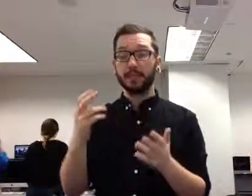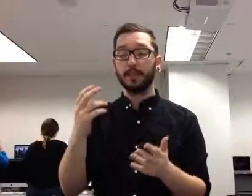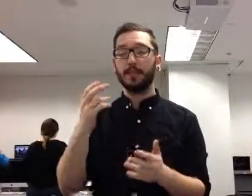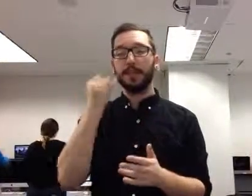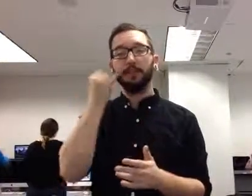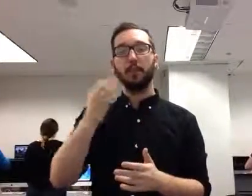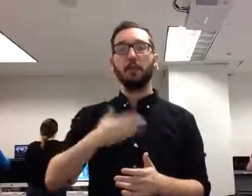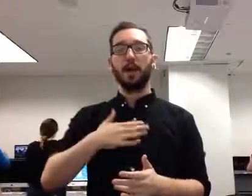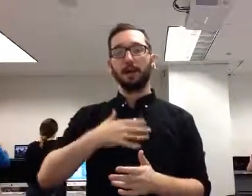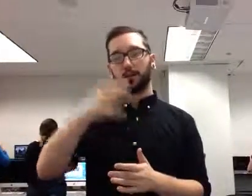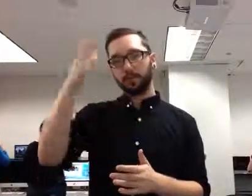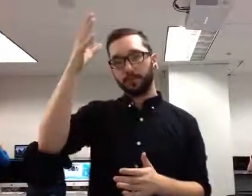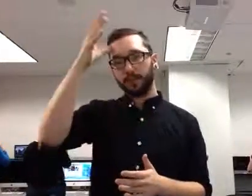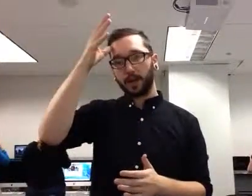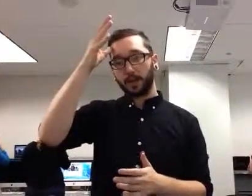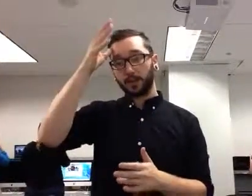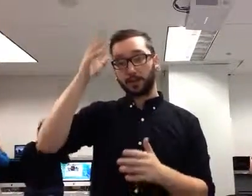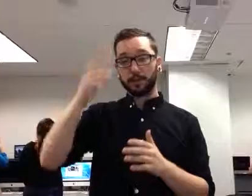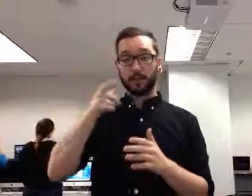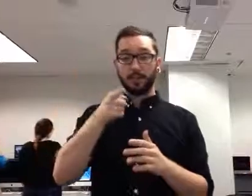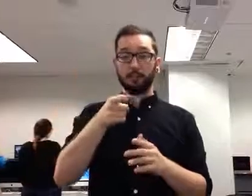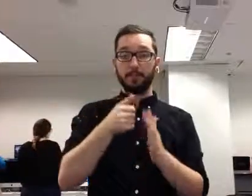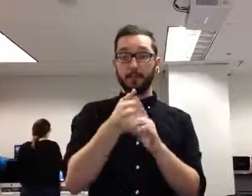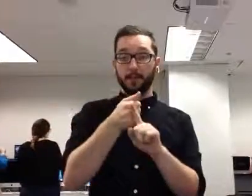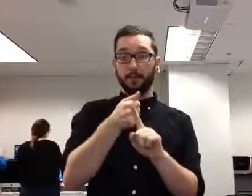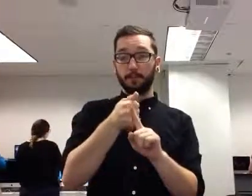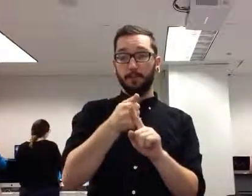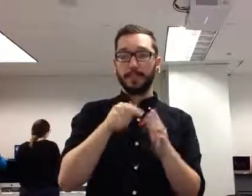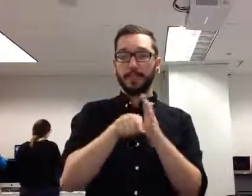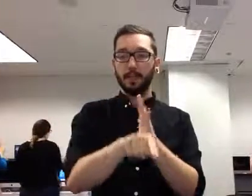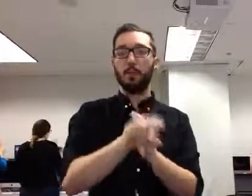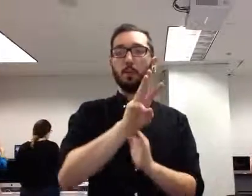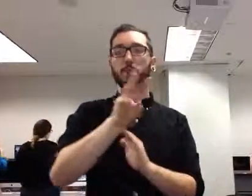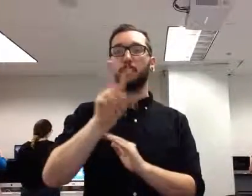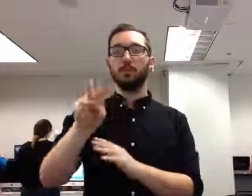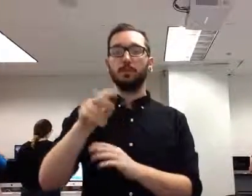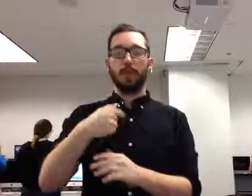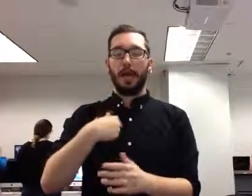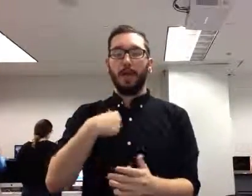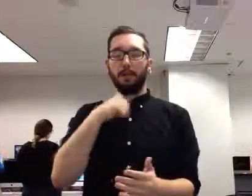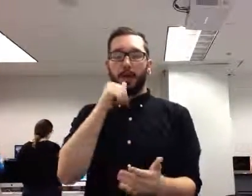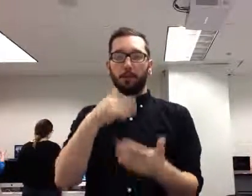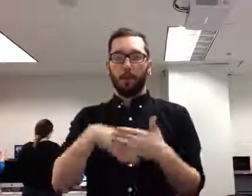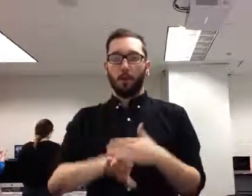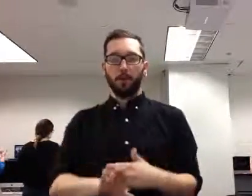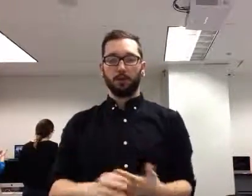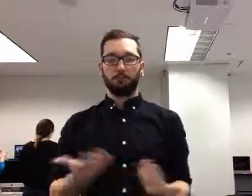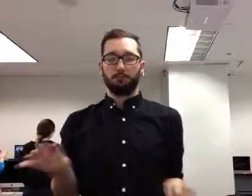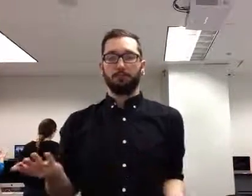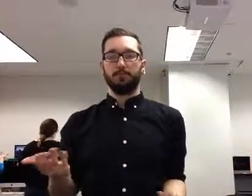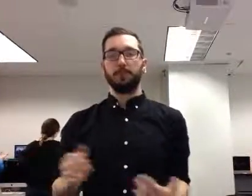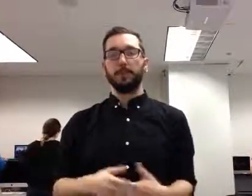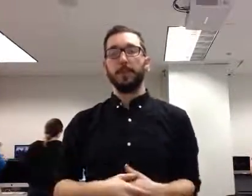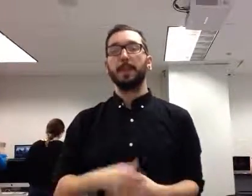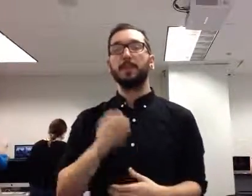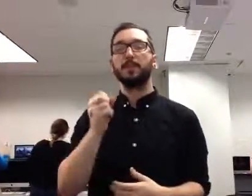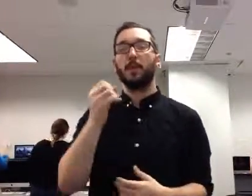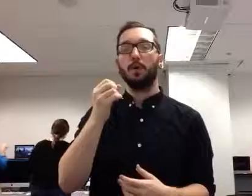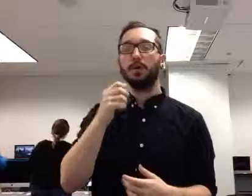would have been killed during World War II, I would not have been here. So not only do you kill the